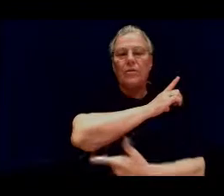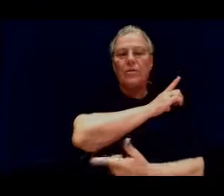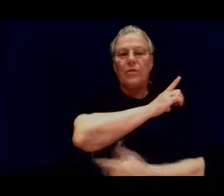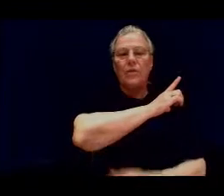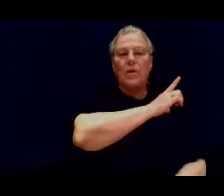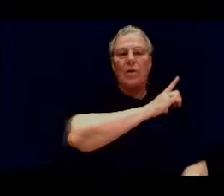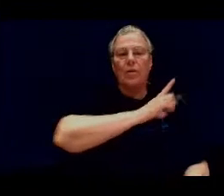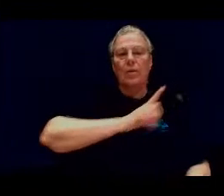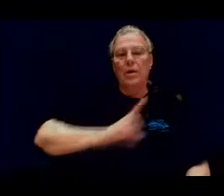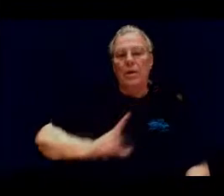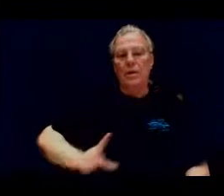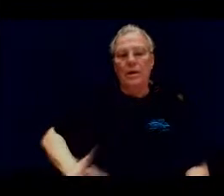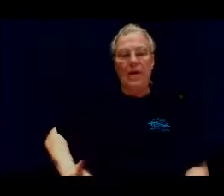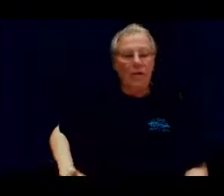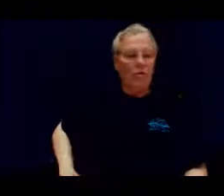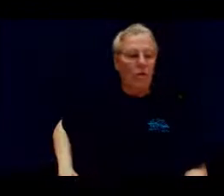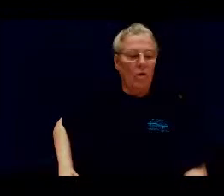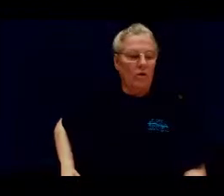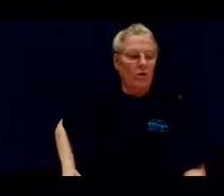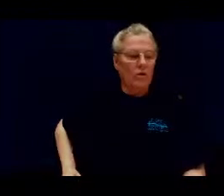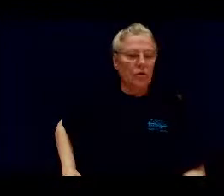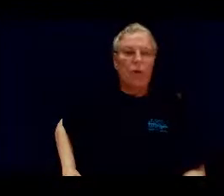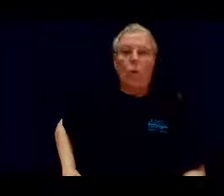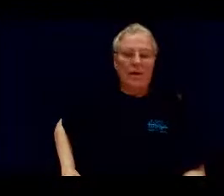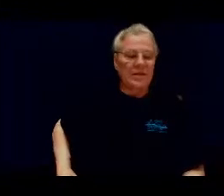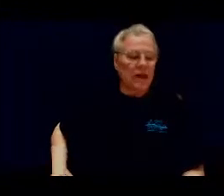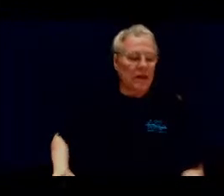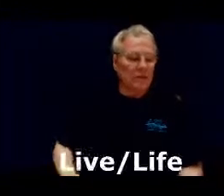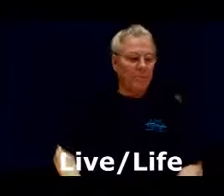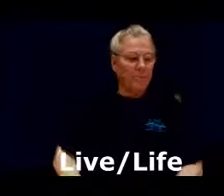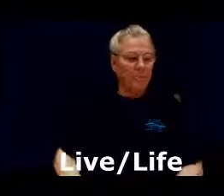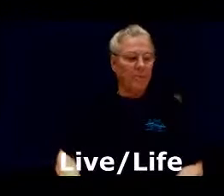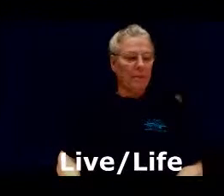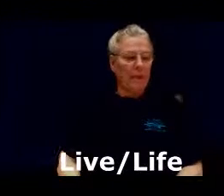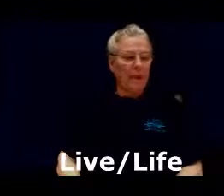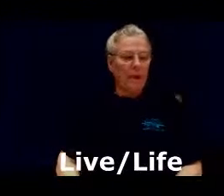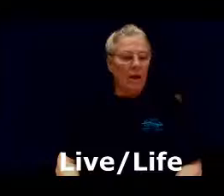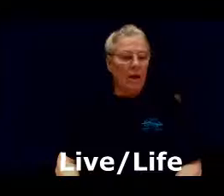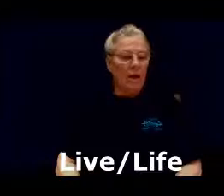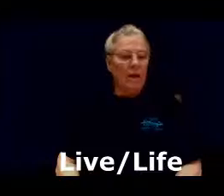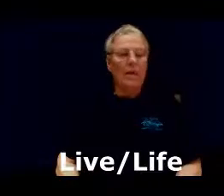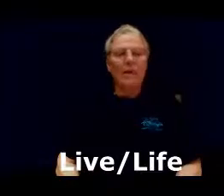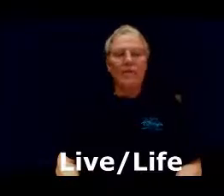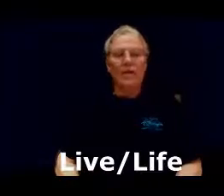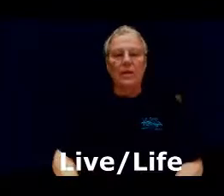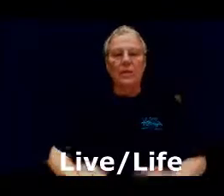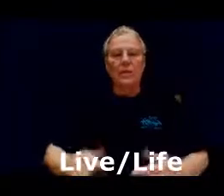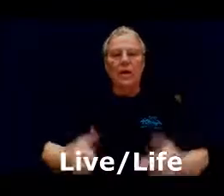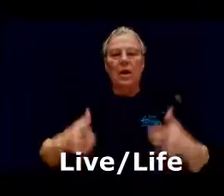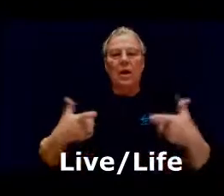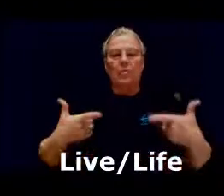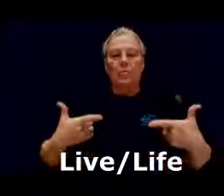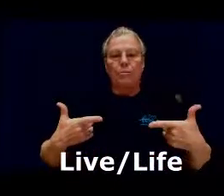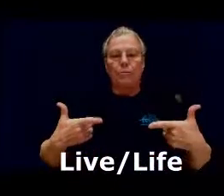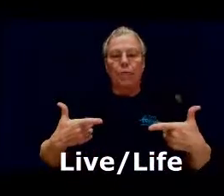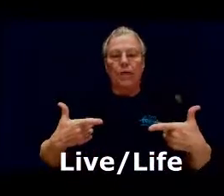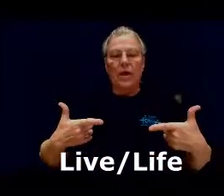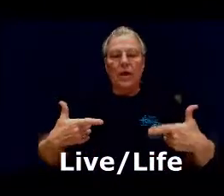arm down across to your waistline living both L